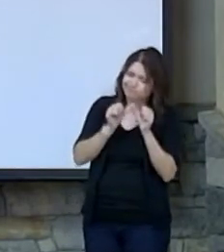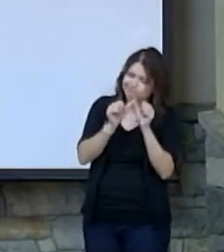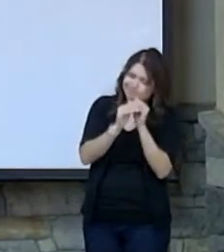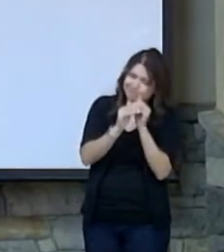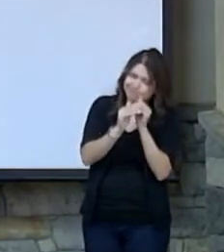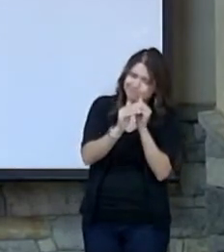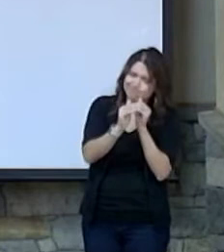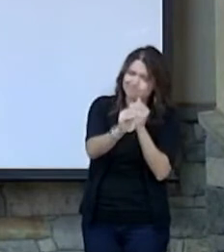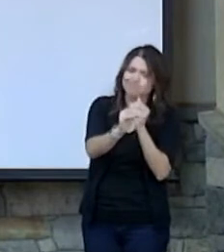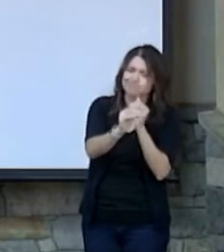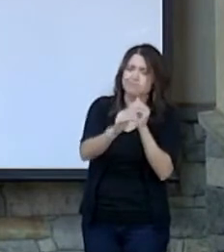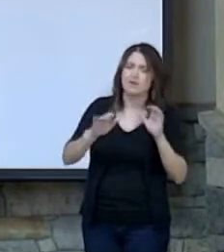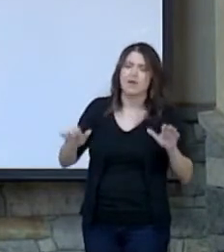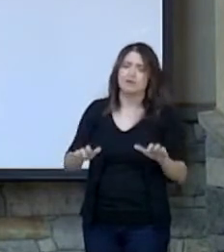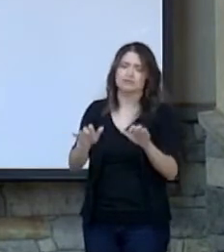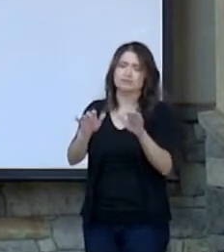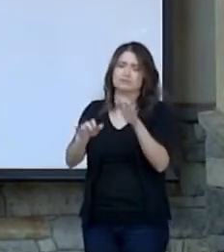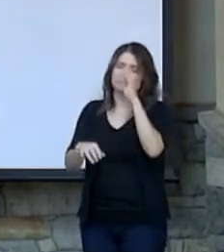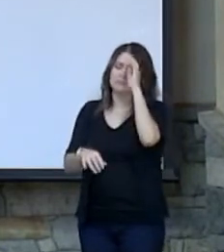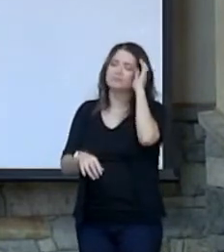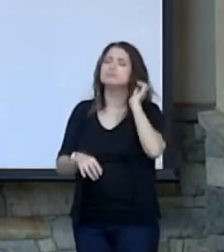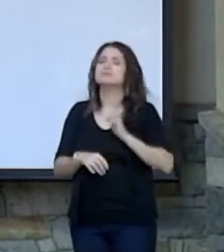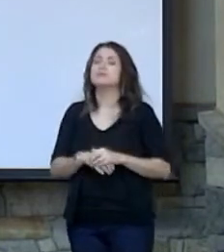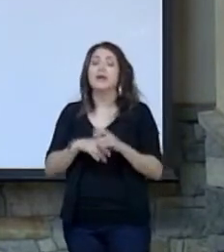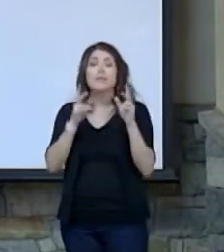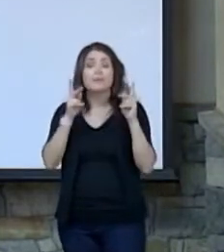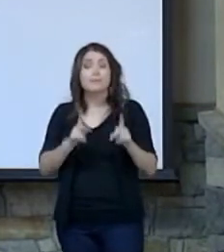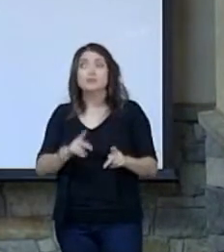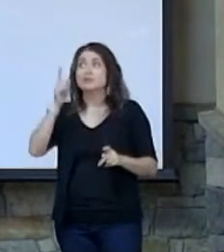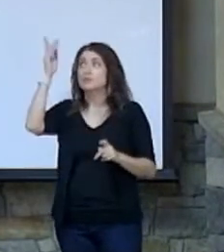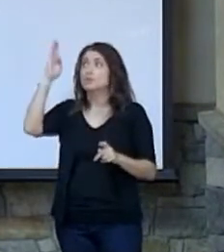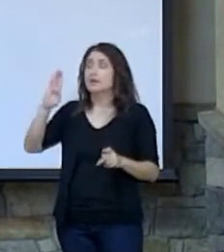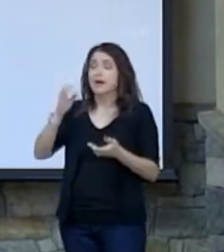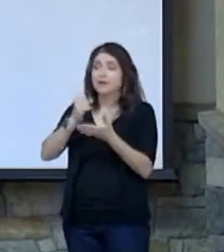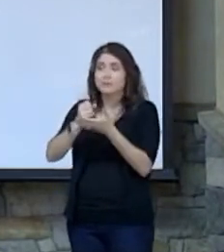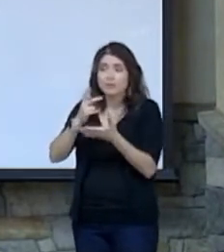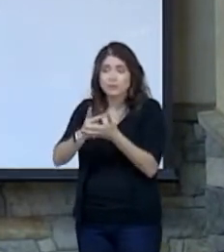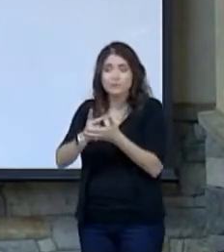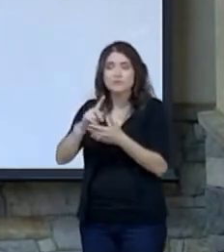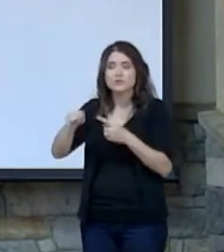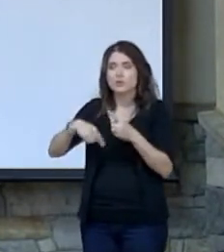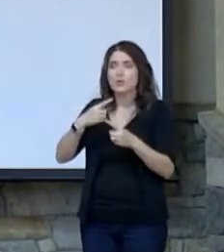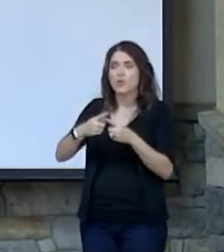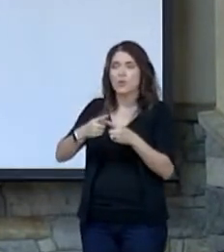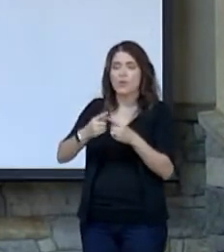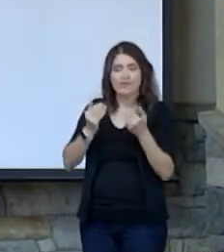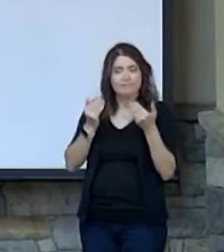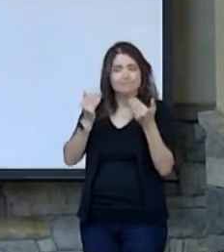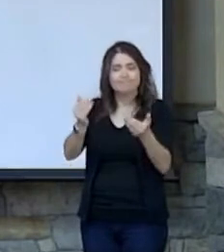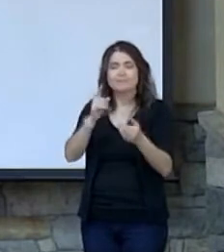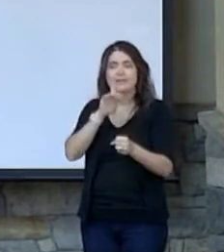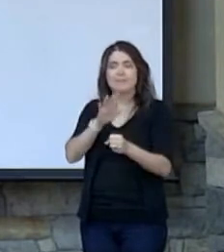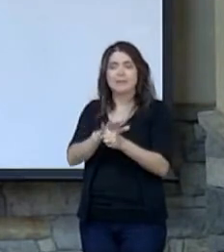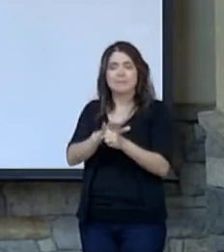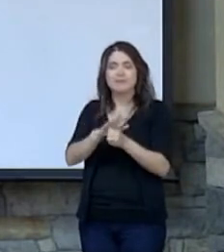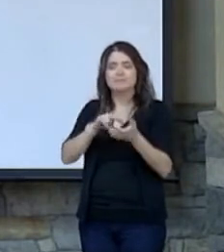in their actions. The person that God approves when they give their commitment to something, they follow through